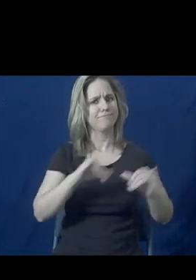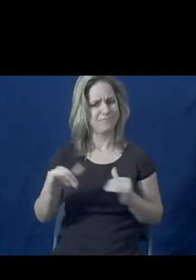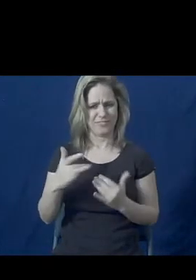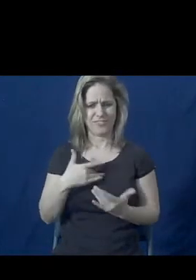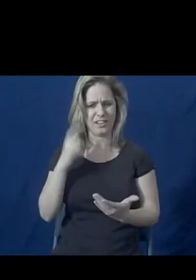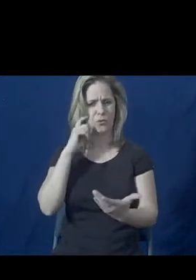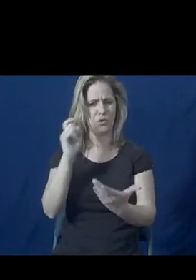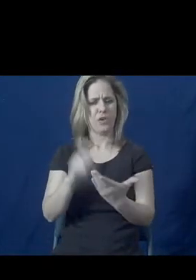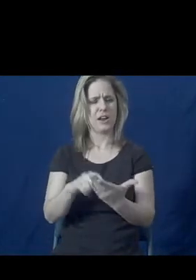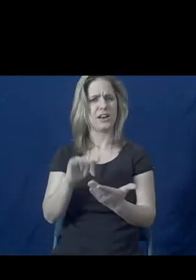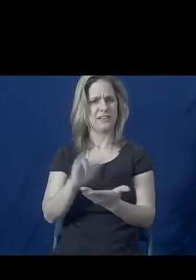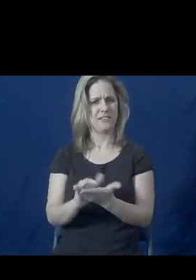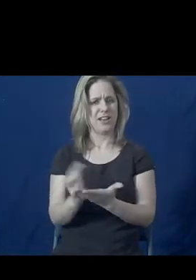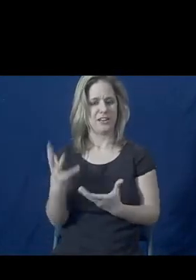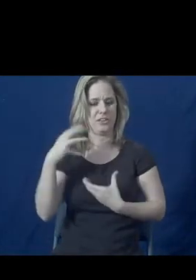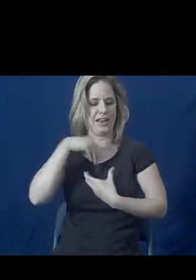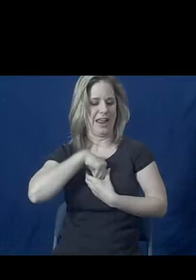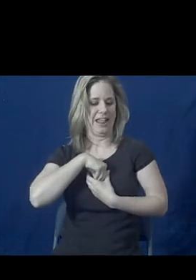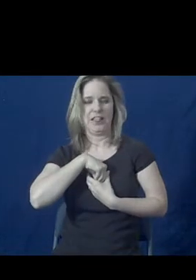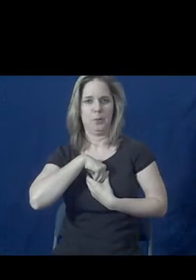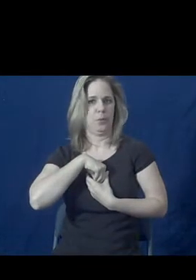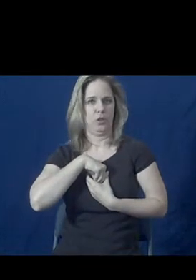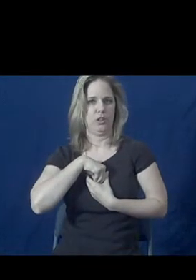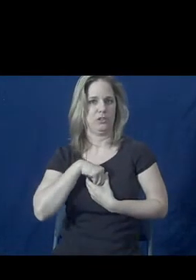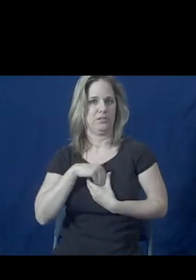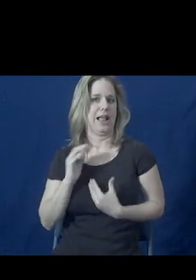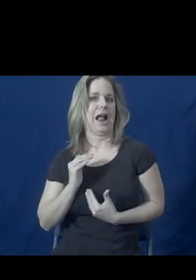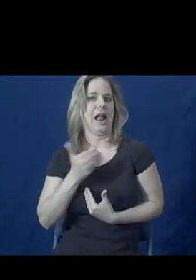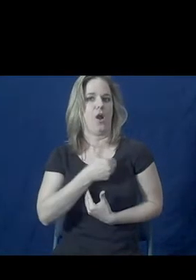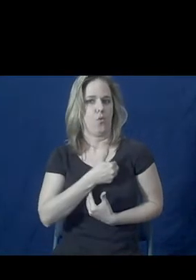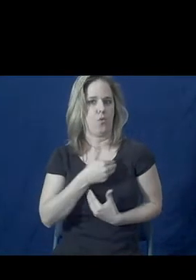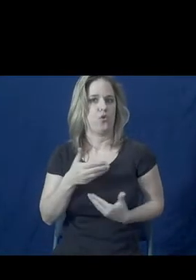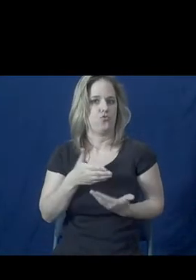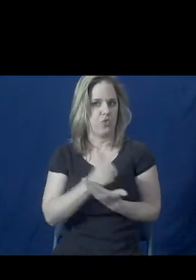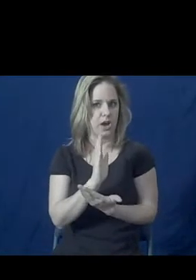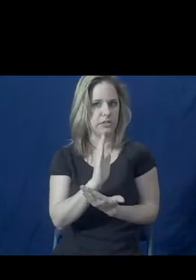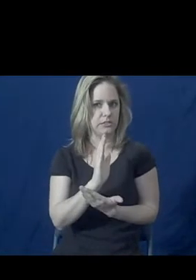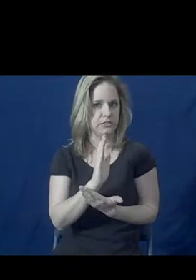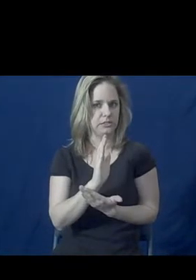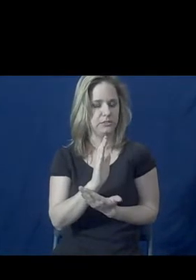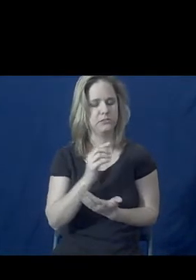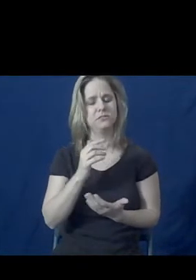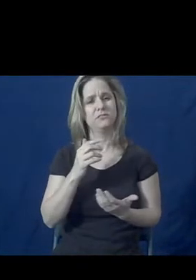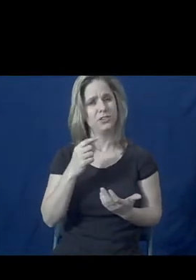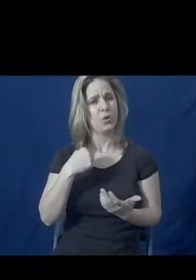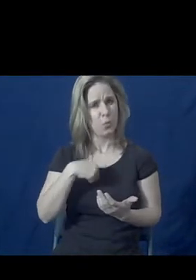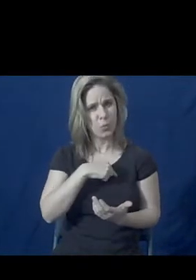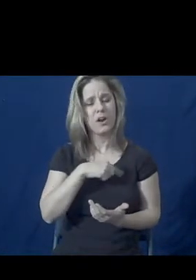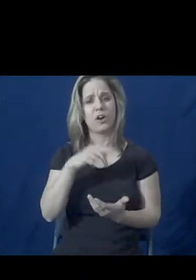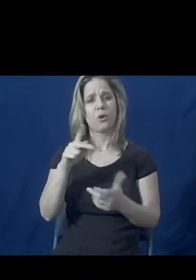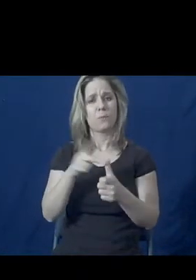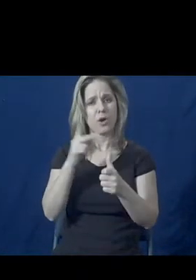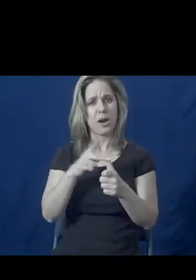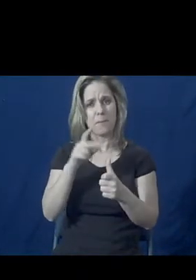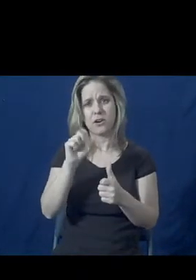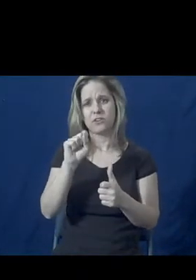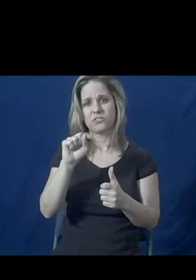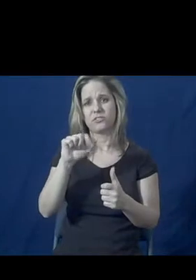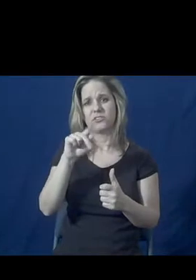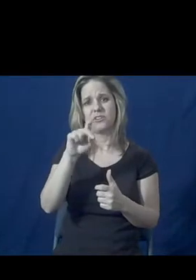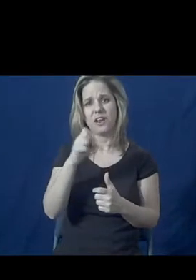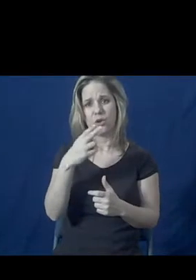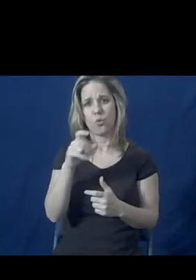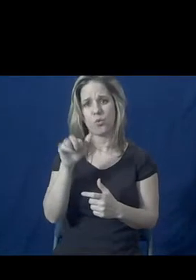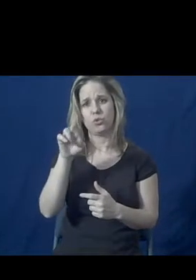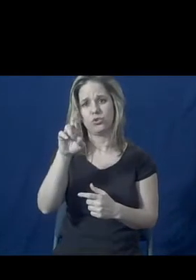times recognize as inalienable to us. It's that we are the primary stakeholders as victims,